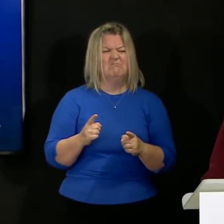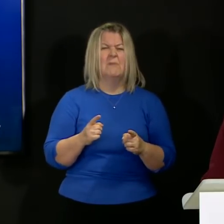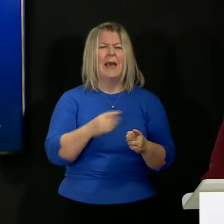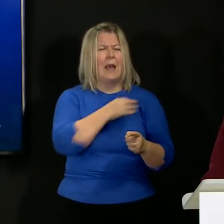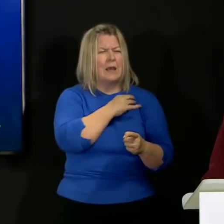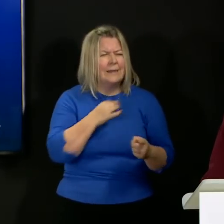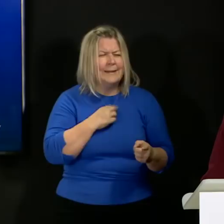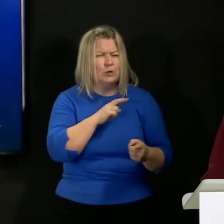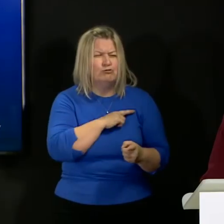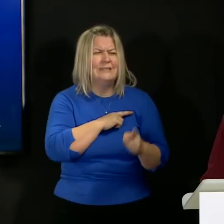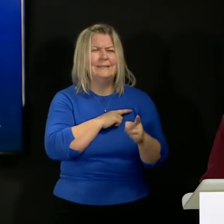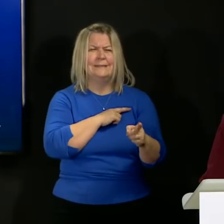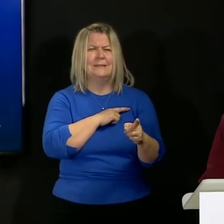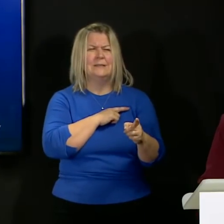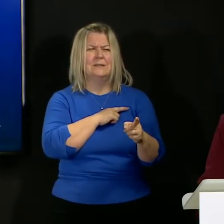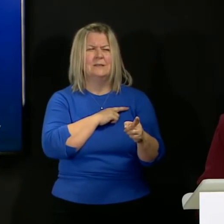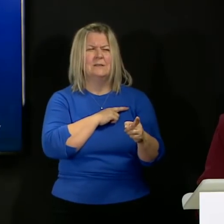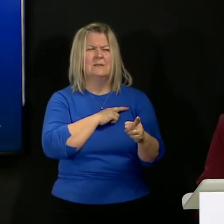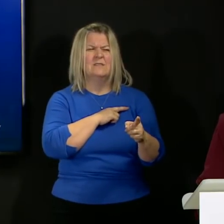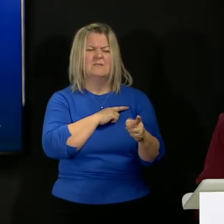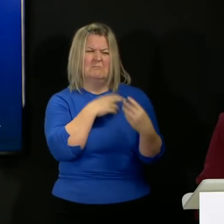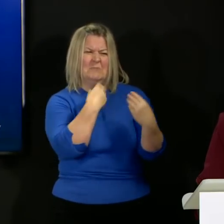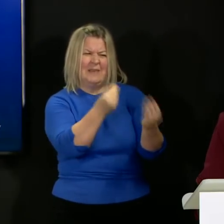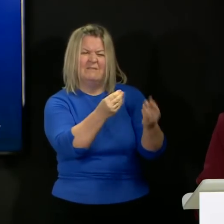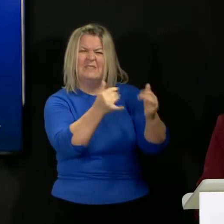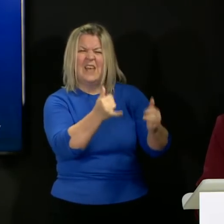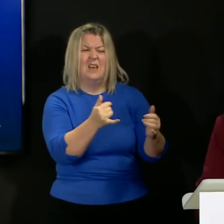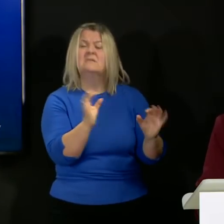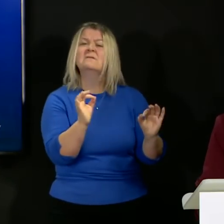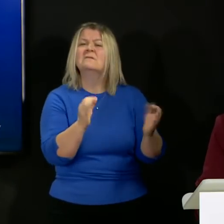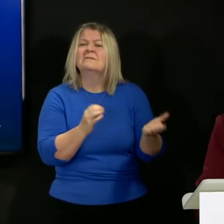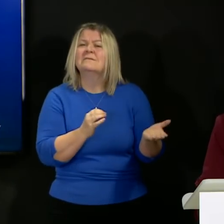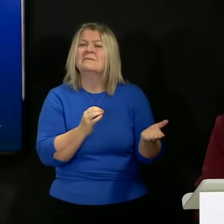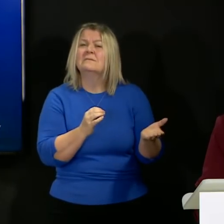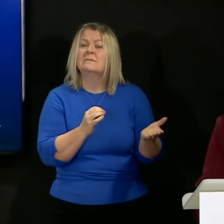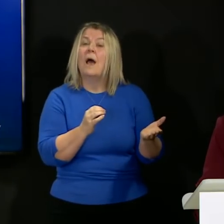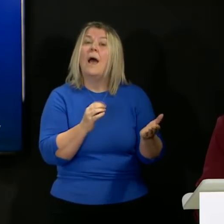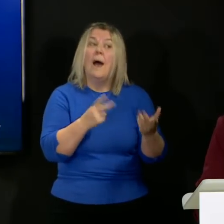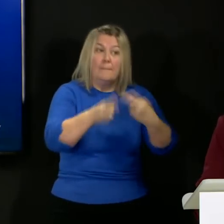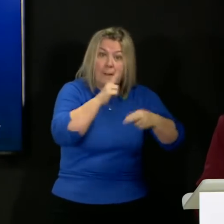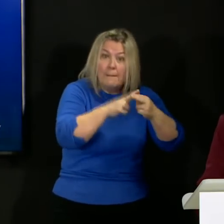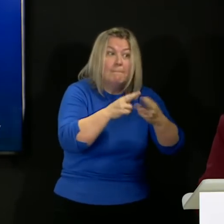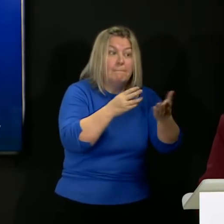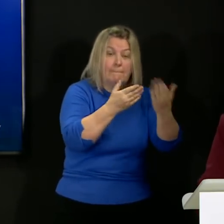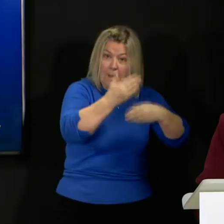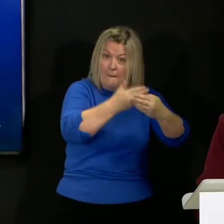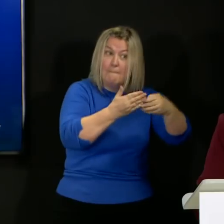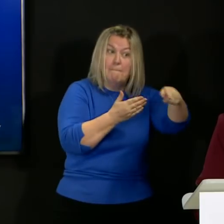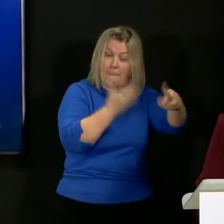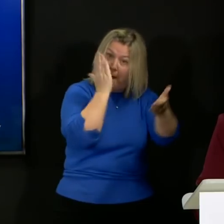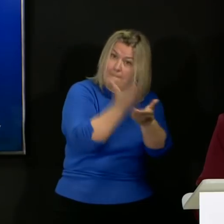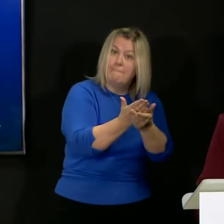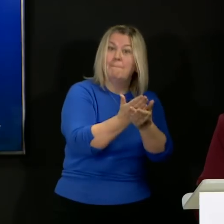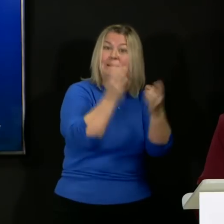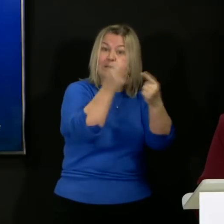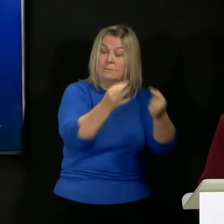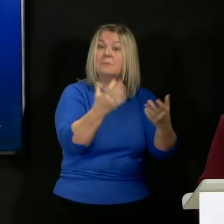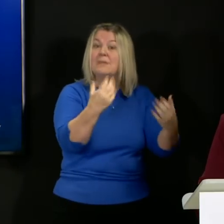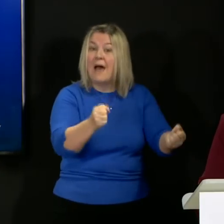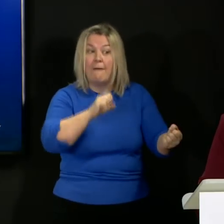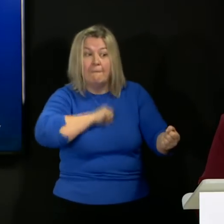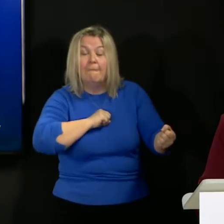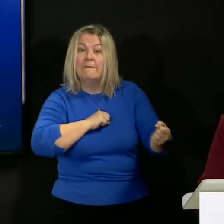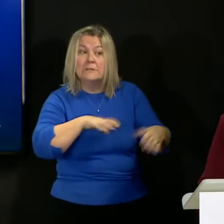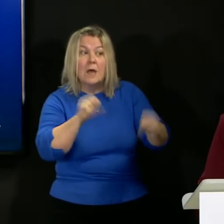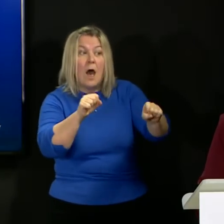testing residents who are not symptomatic should a resident become symptomatic then of course that is the